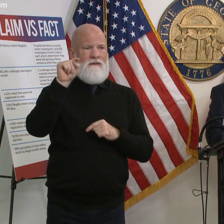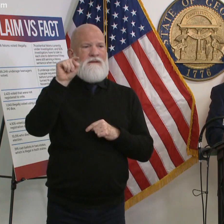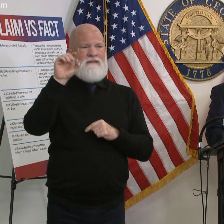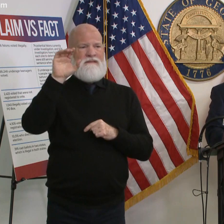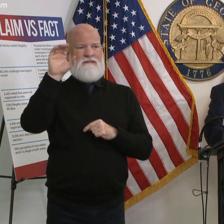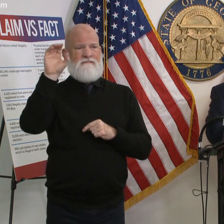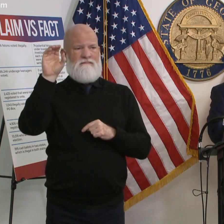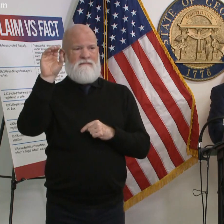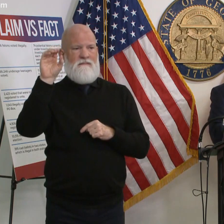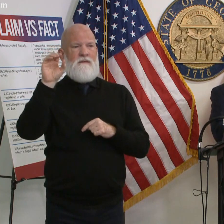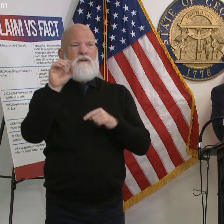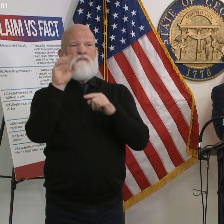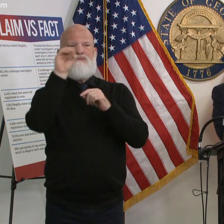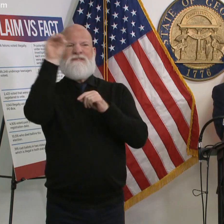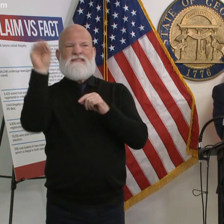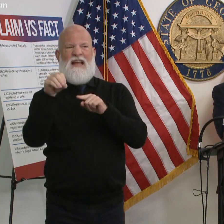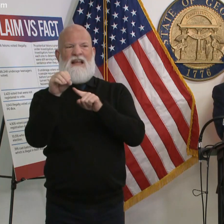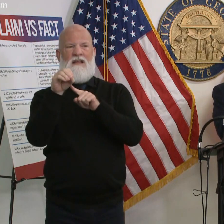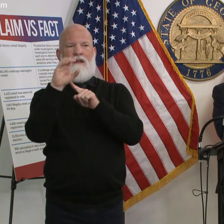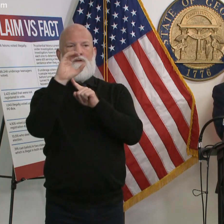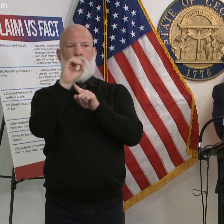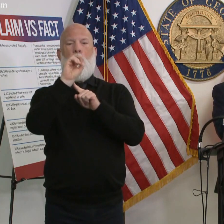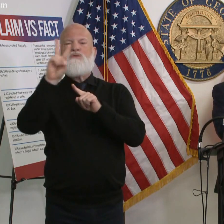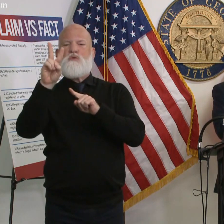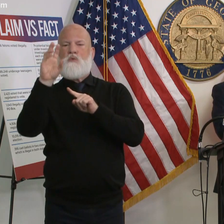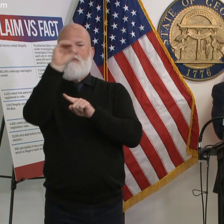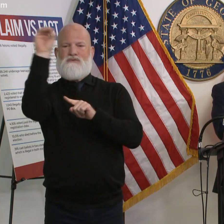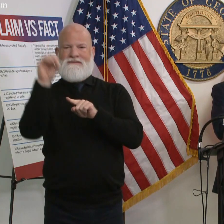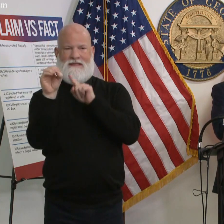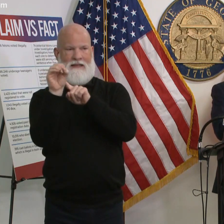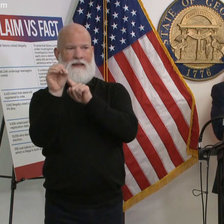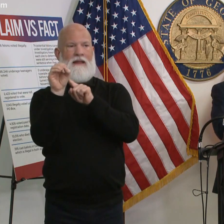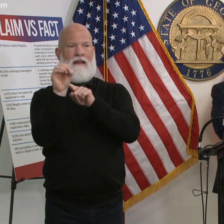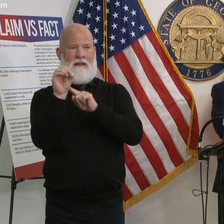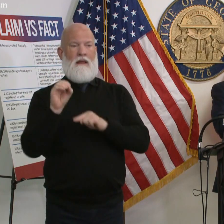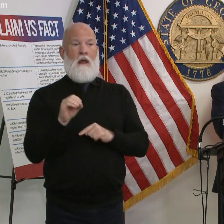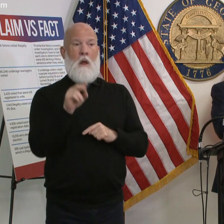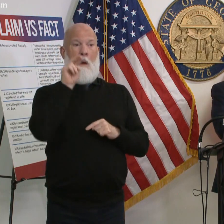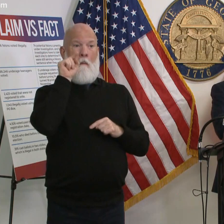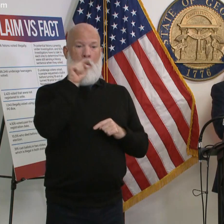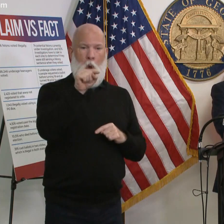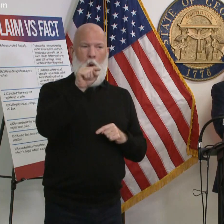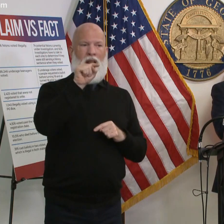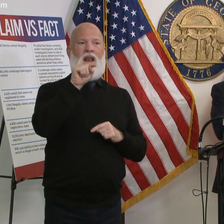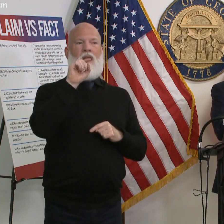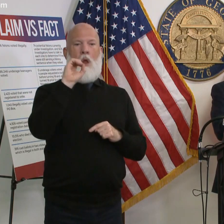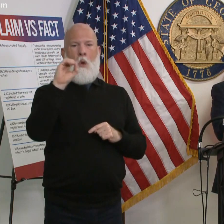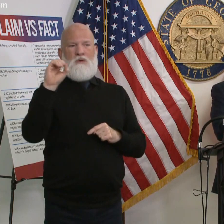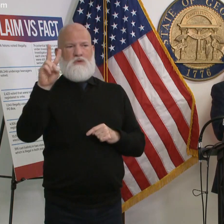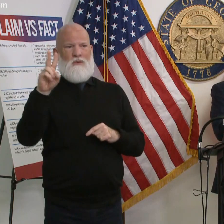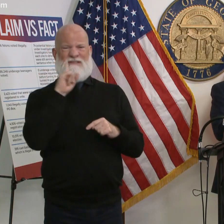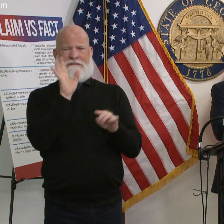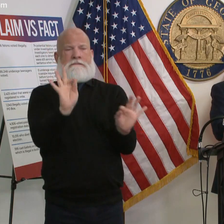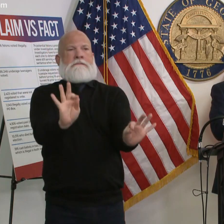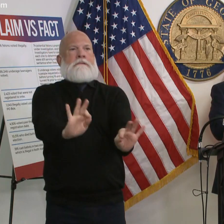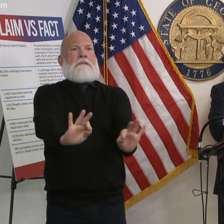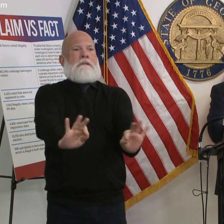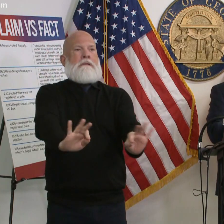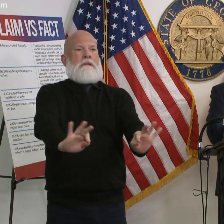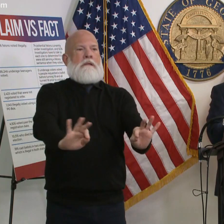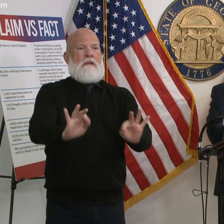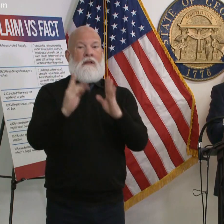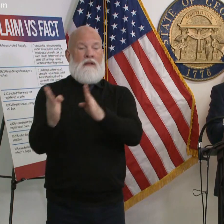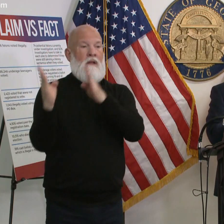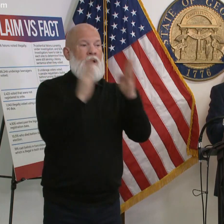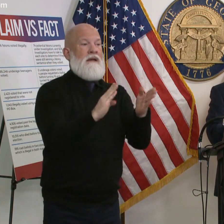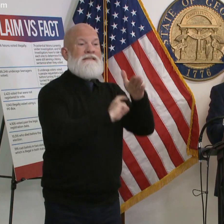our biggest issues are kind of like when a plane takes off and lands are your two biggest things we took off this morning we didn't really have any poll pad issues other than a few